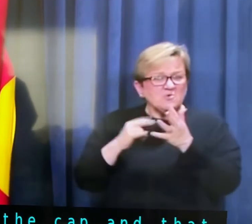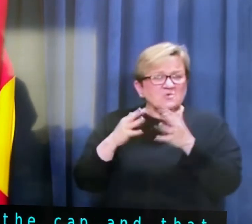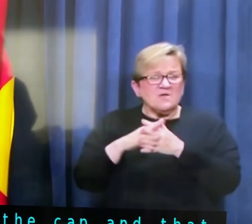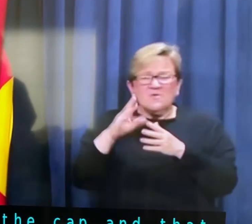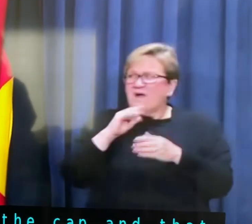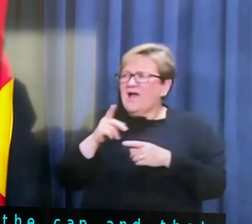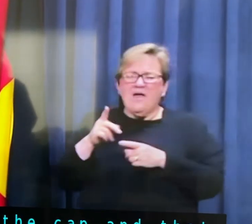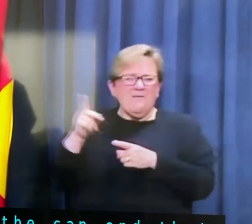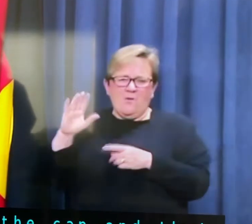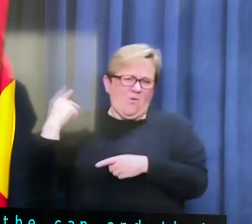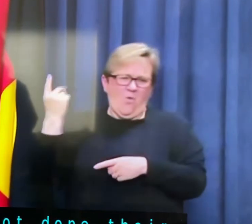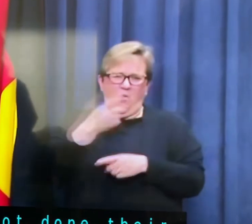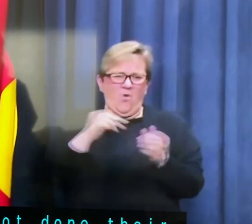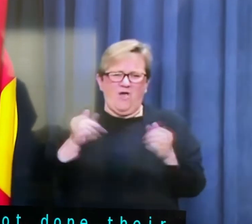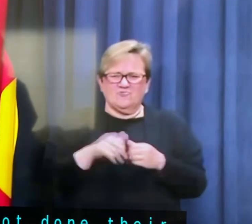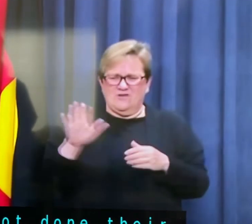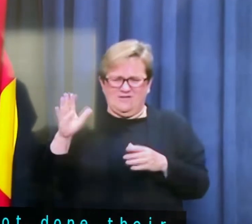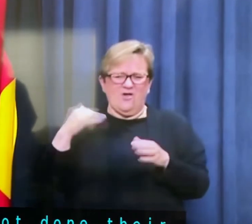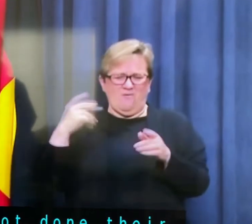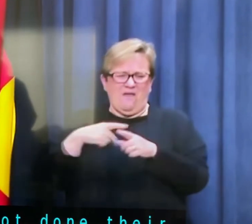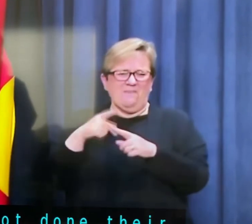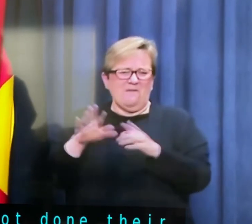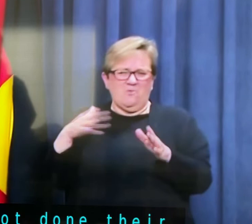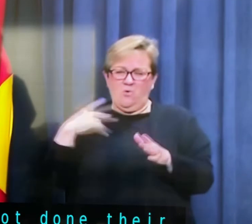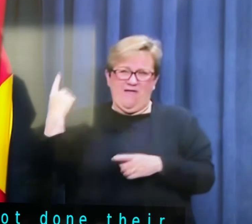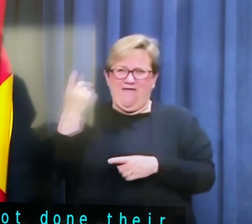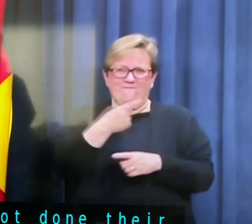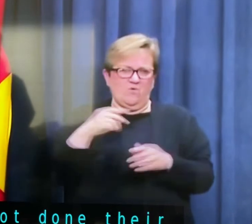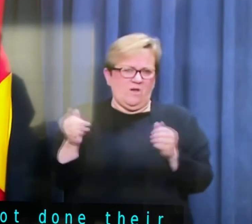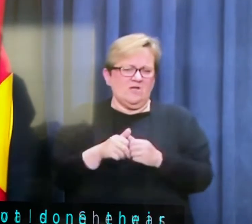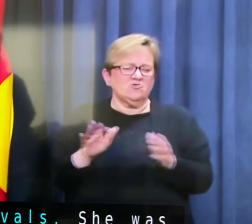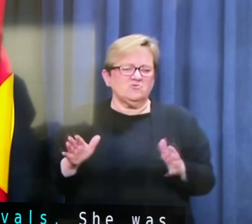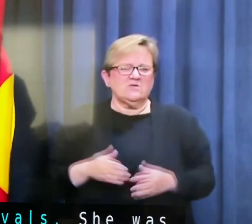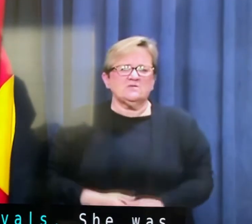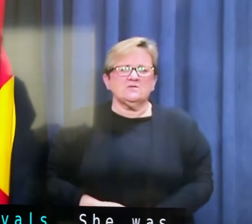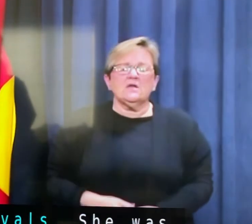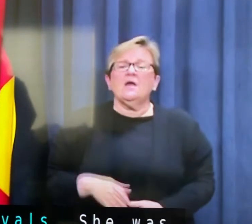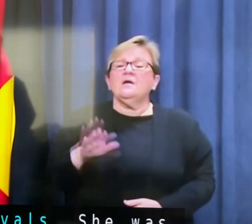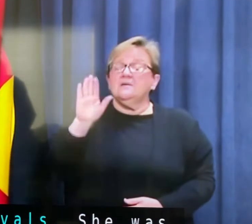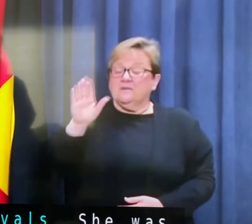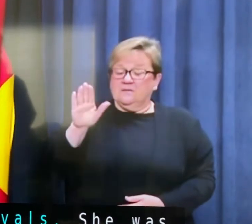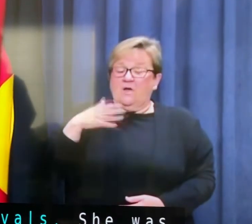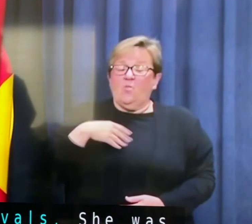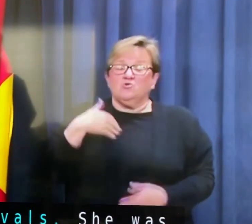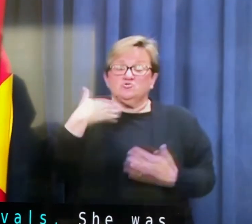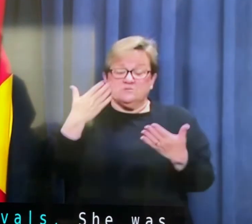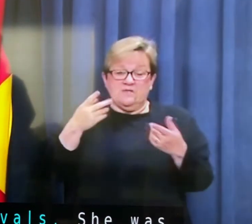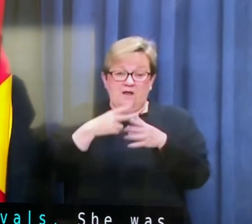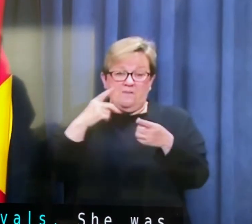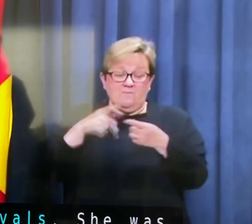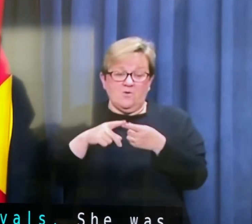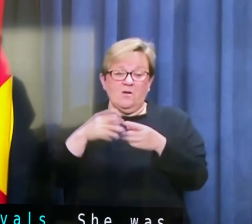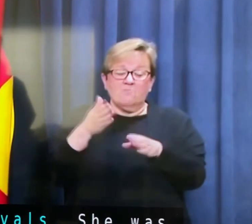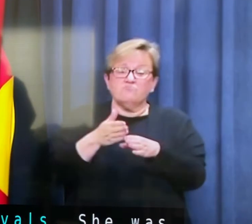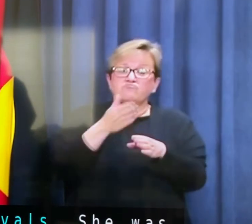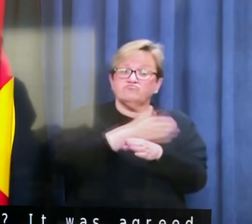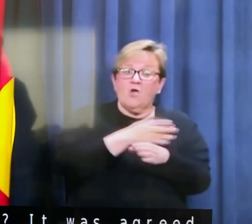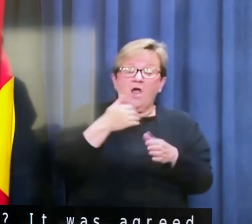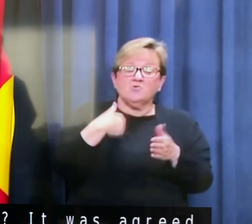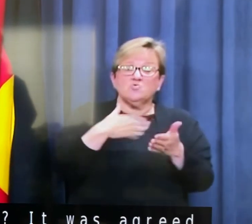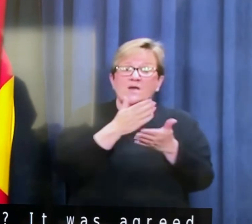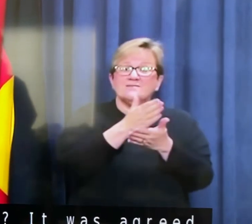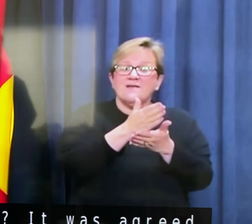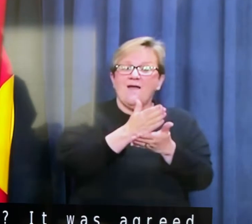It was agreed to by all states. Just make that point. It was agreed to by all states. Right. And I'll just make the point that prior, prior to us